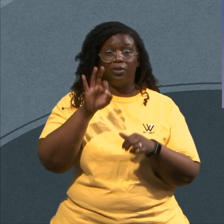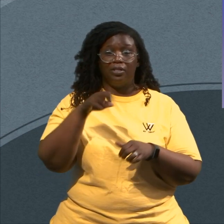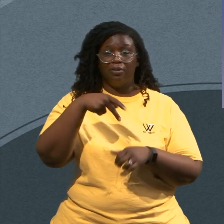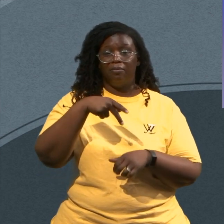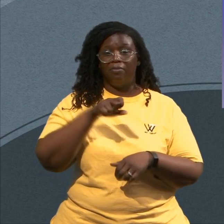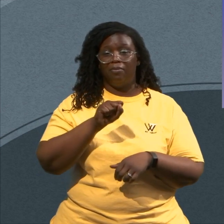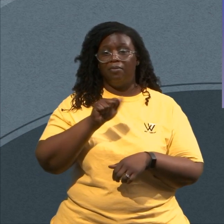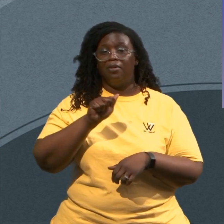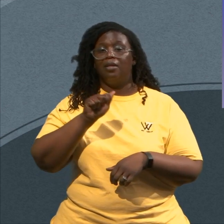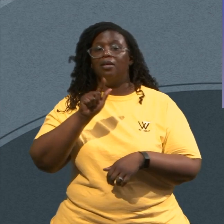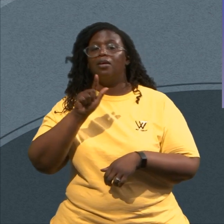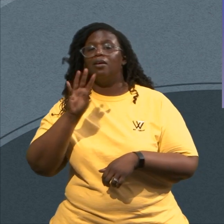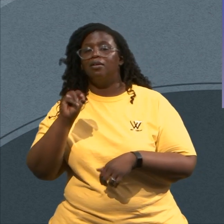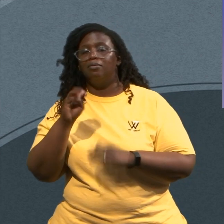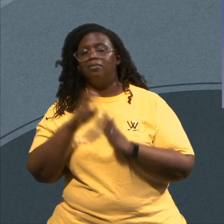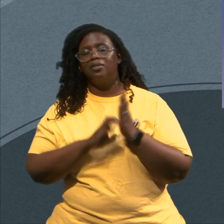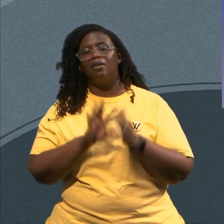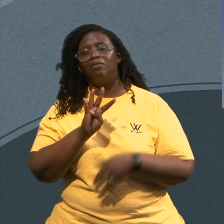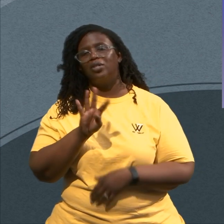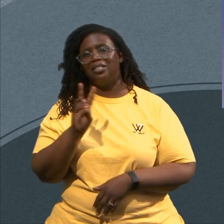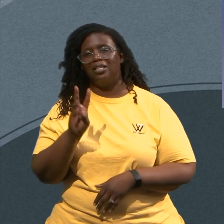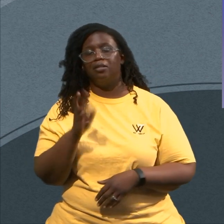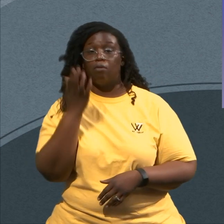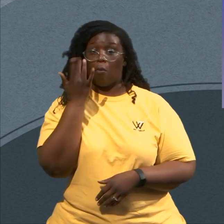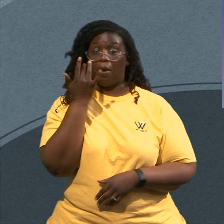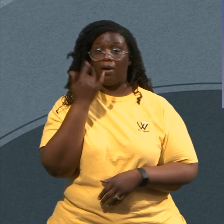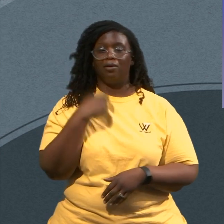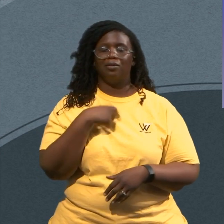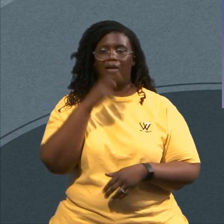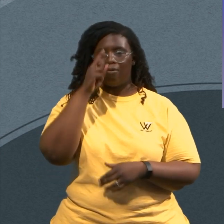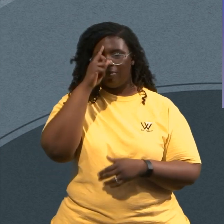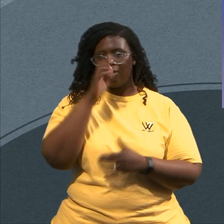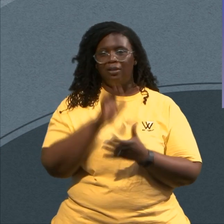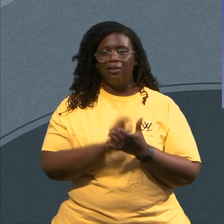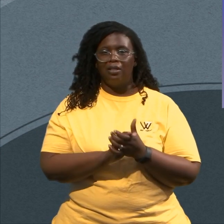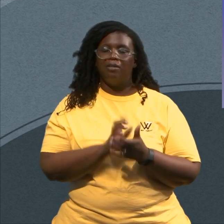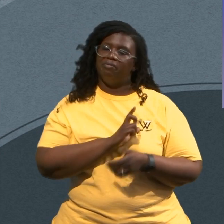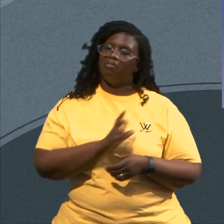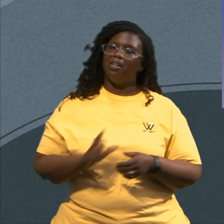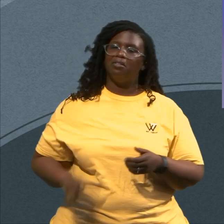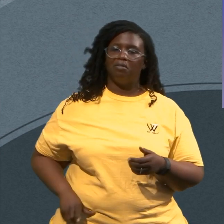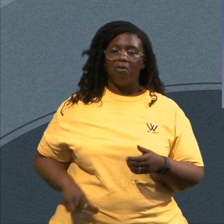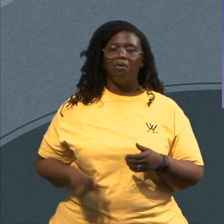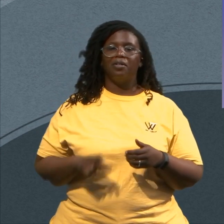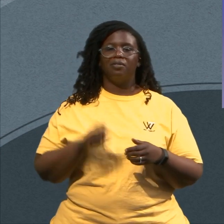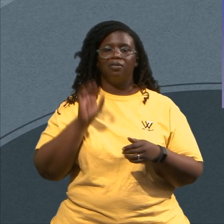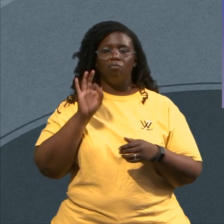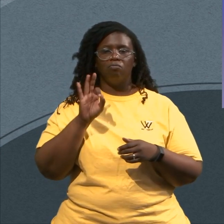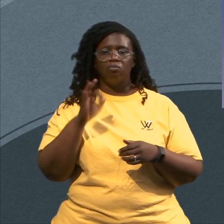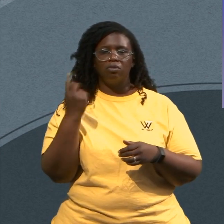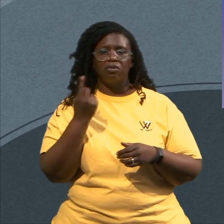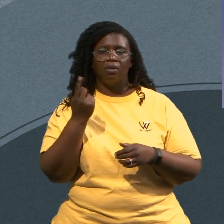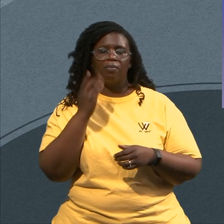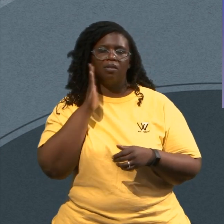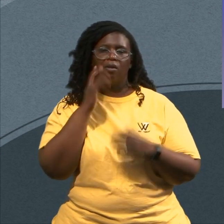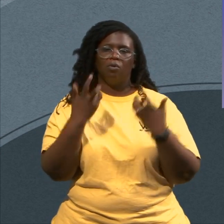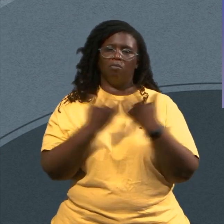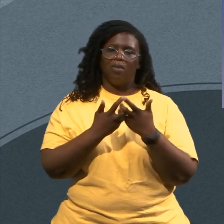Because I believe there is a word From the Lord Even for this season That comes not from James